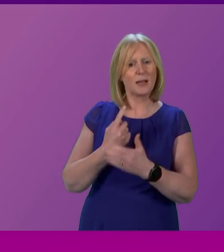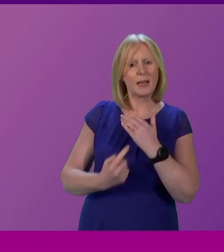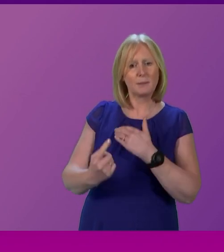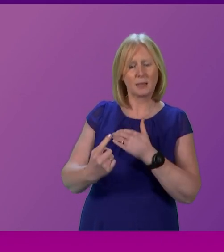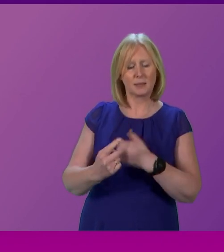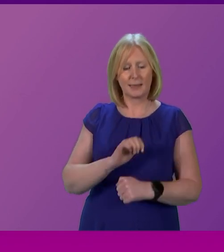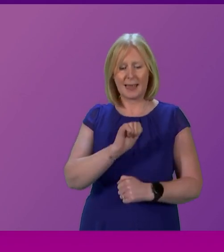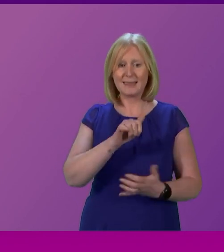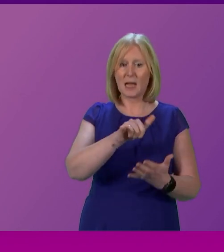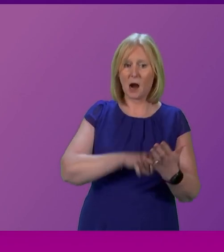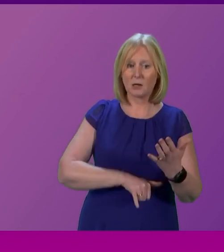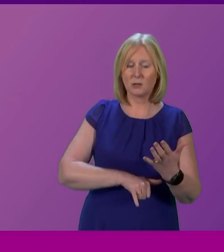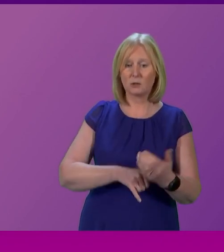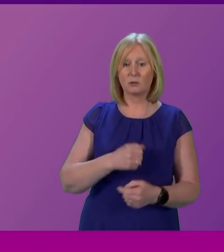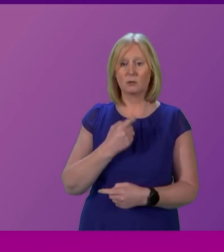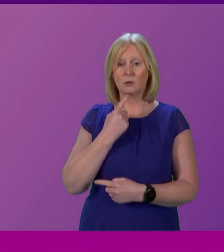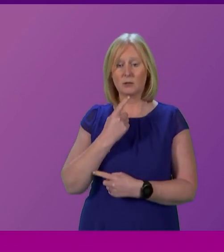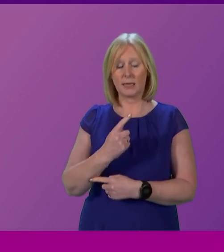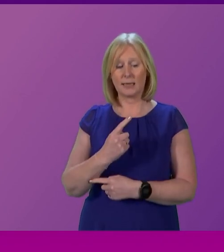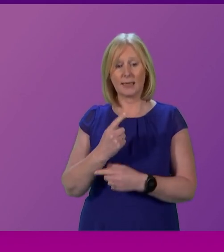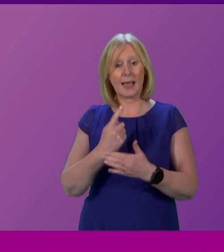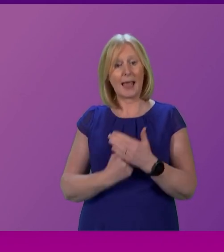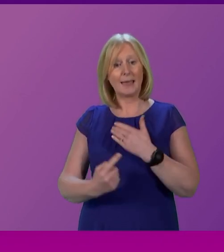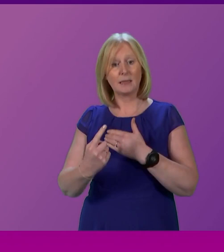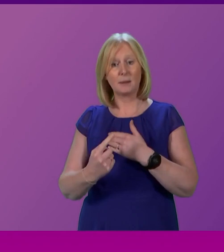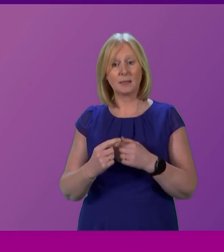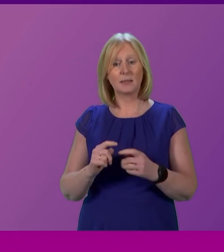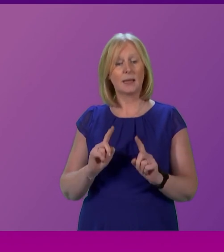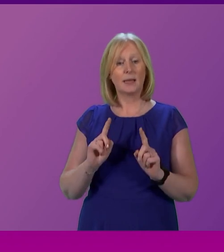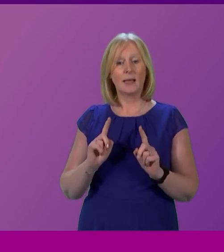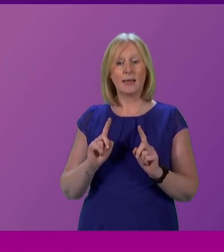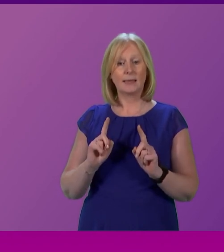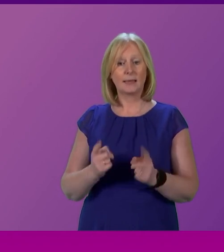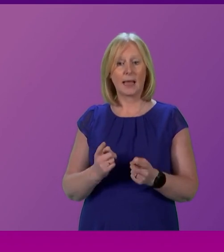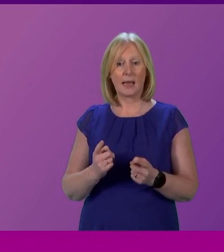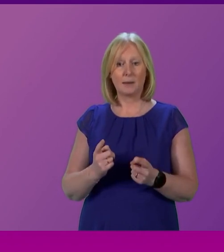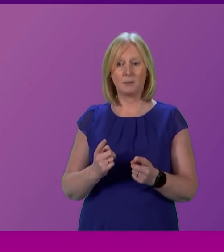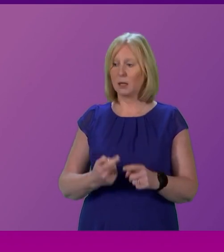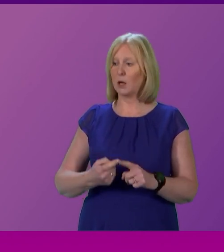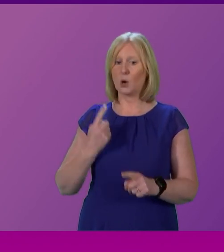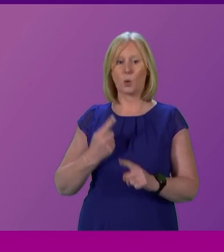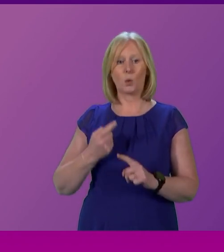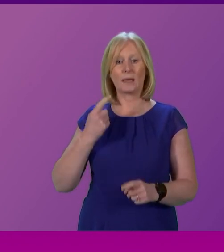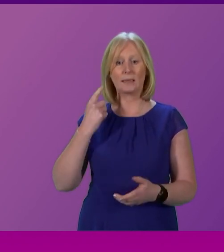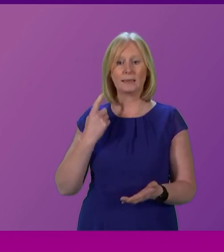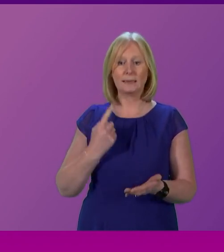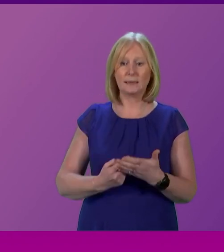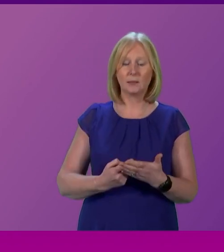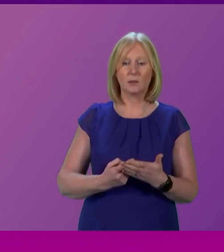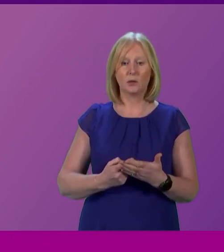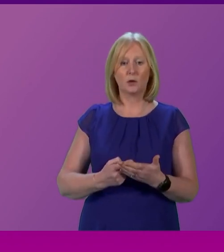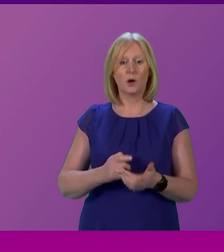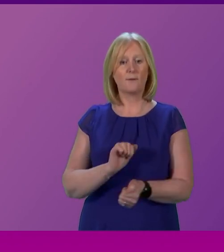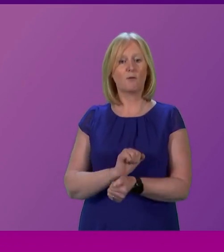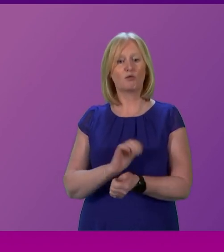In one article, he argued that independence can't be portrayed as a knee-jerk response to a limited freedoms